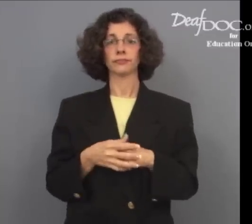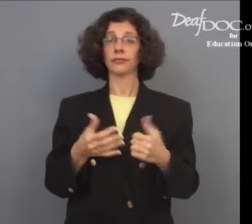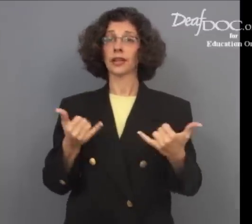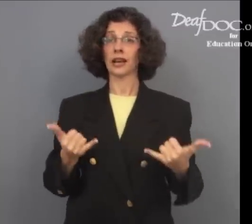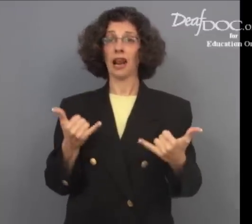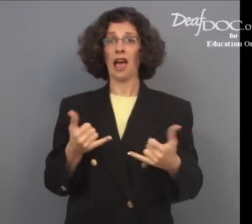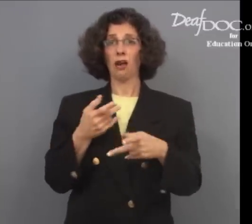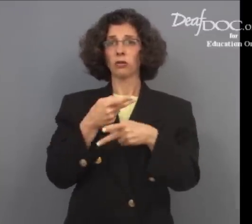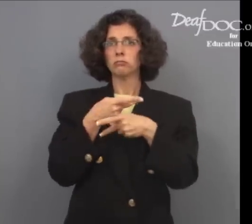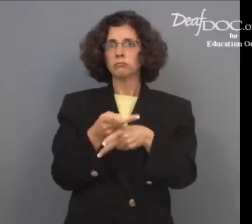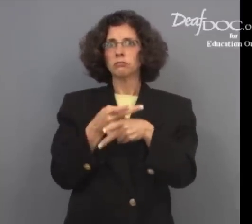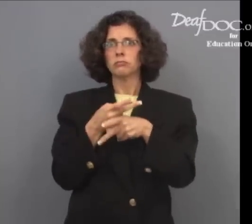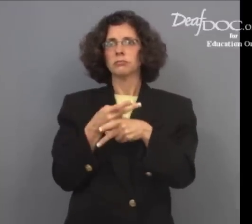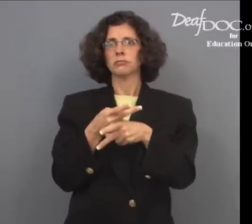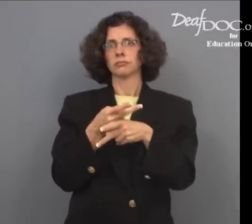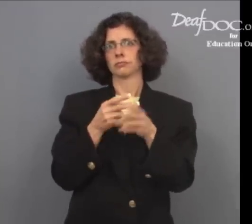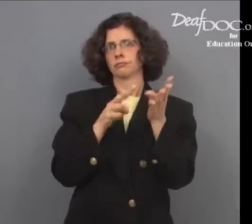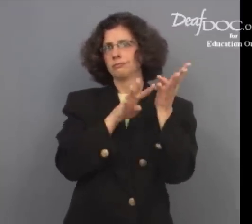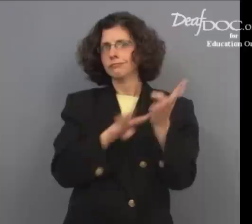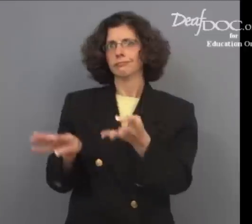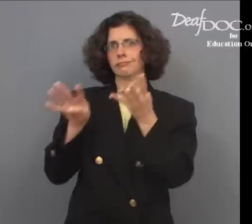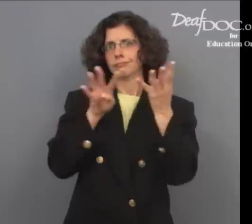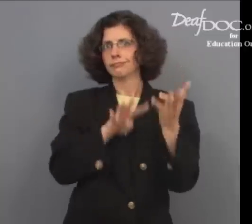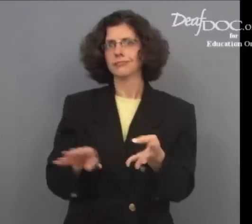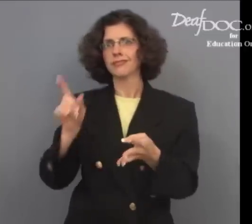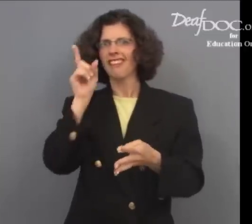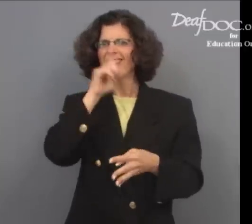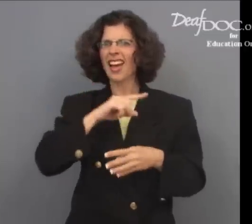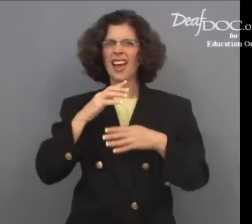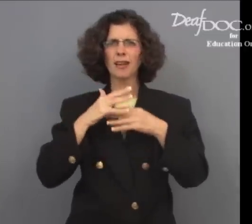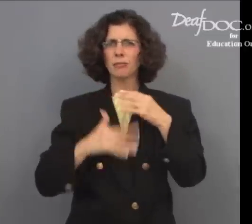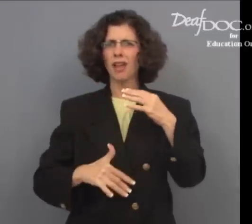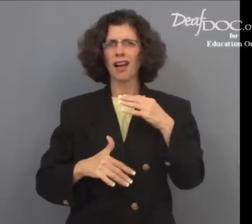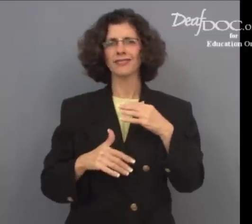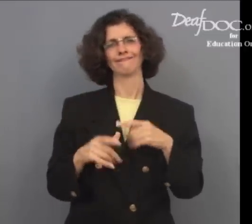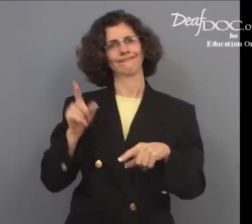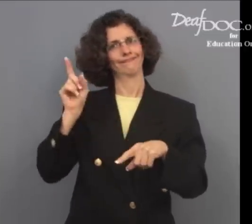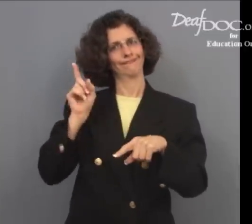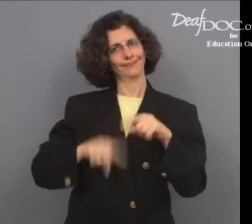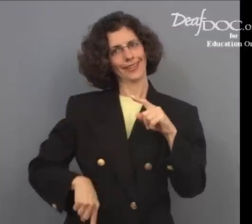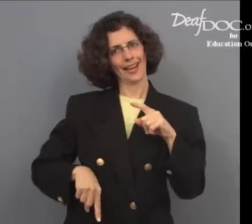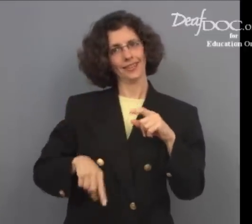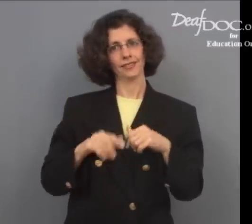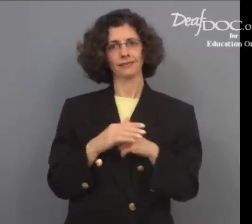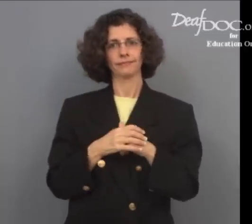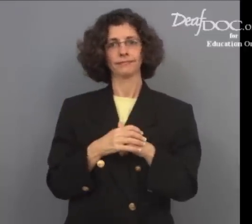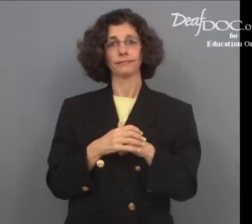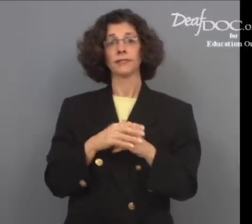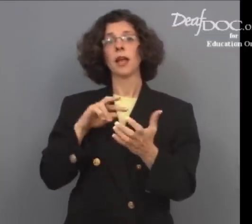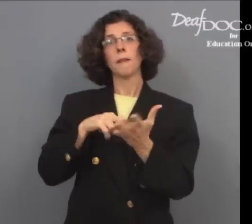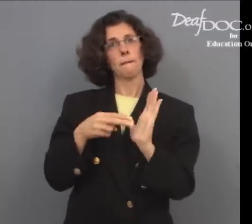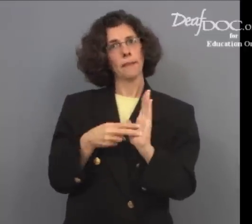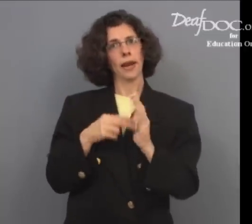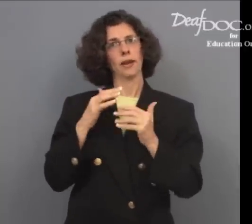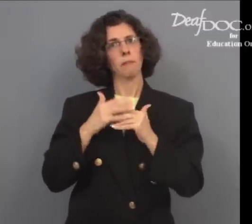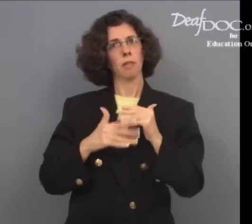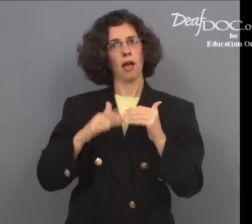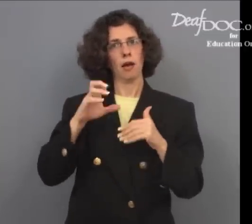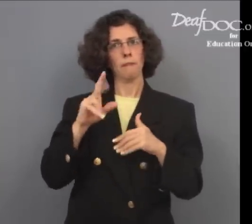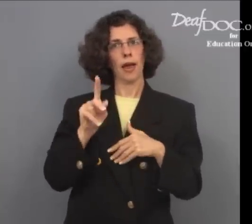Because we can't make and produce artificial blood at this time, blood banks